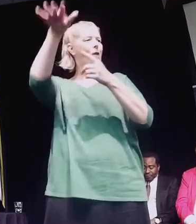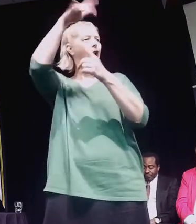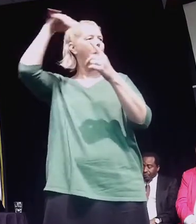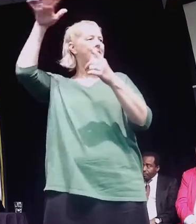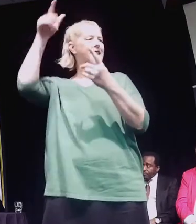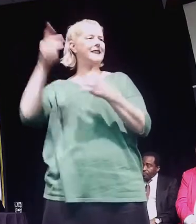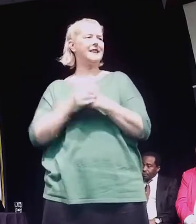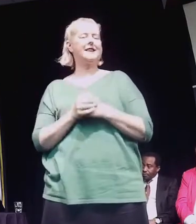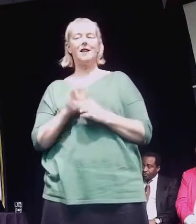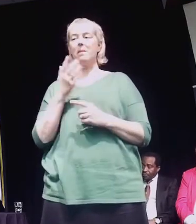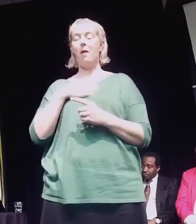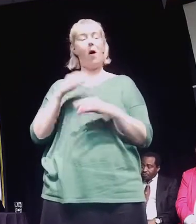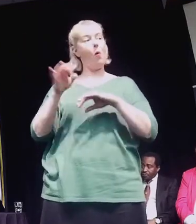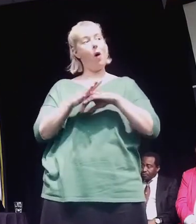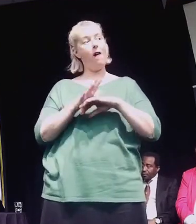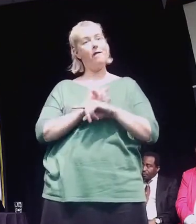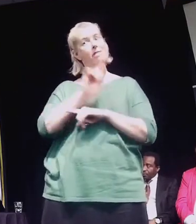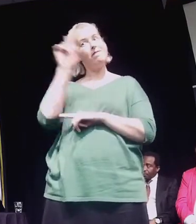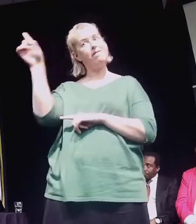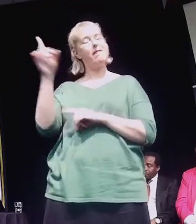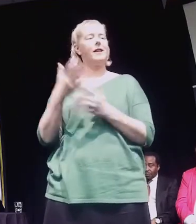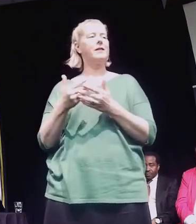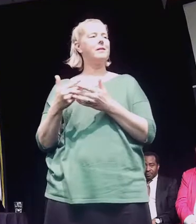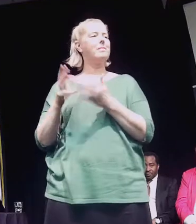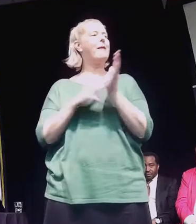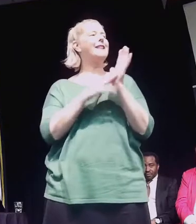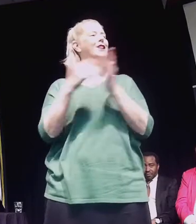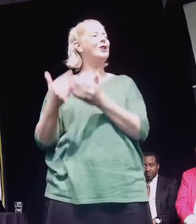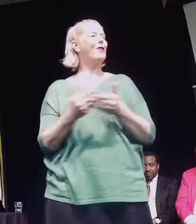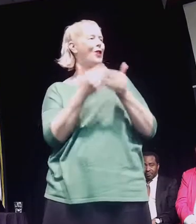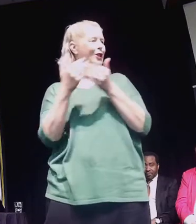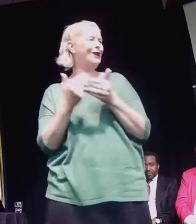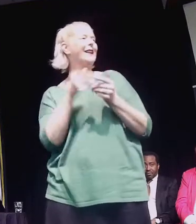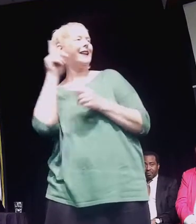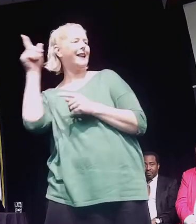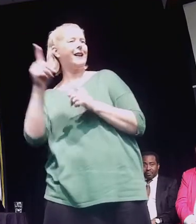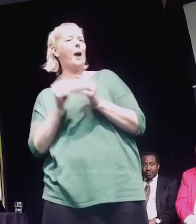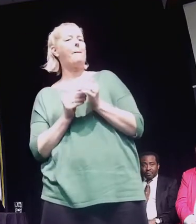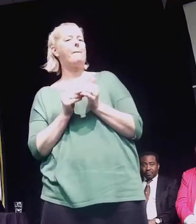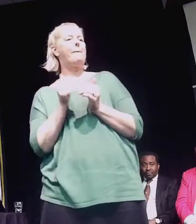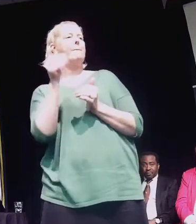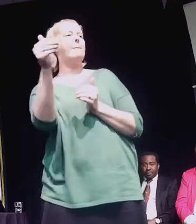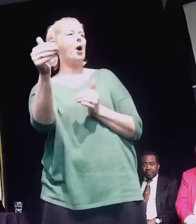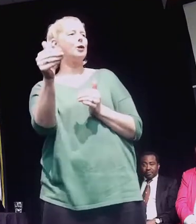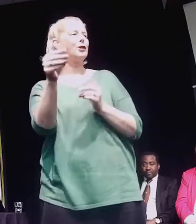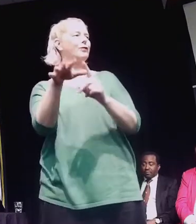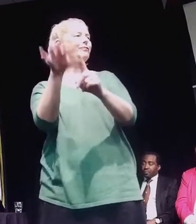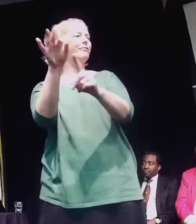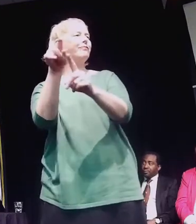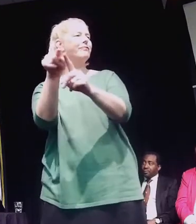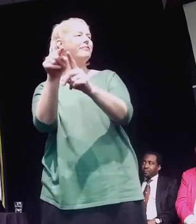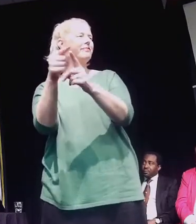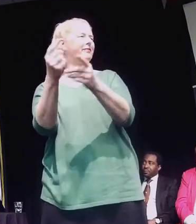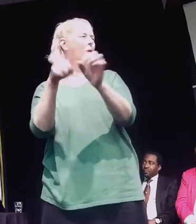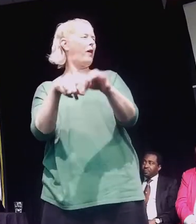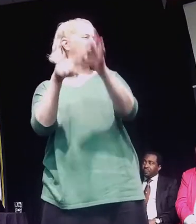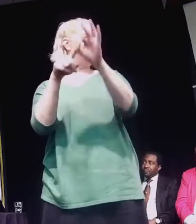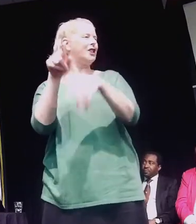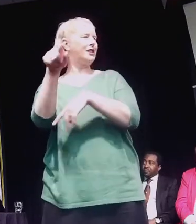Massey doing a postdoc, so we live and breathe Palmerston North. I came here about